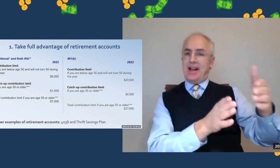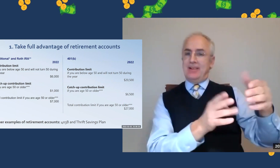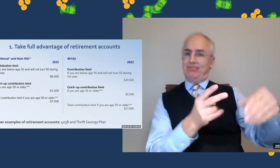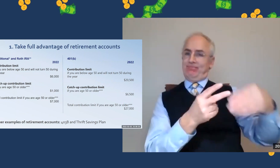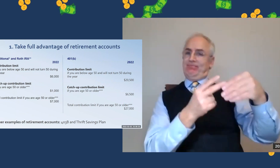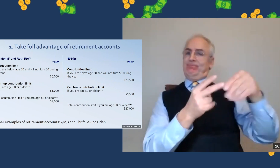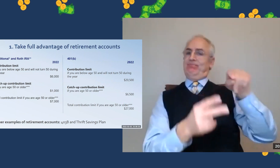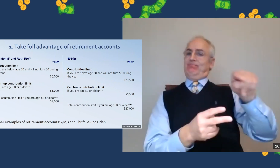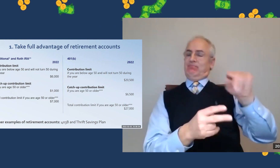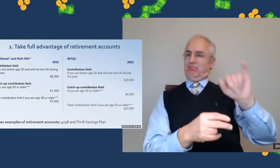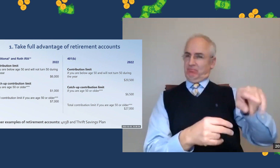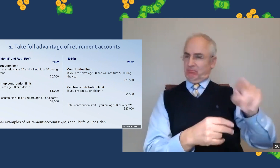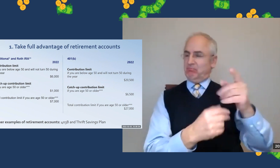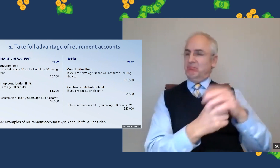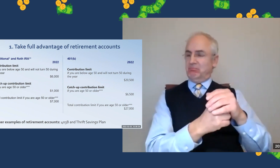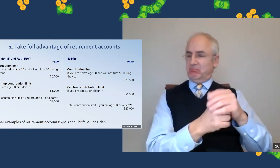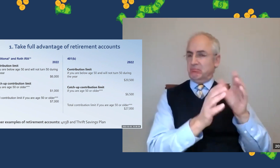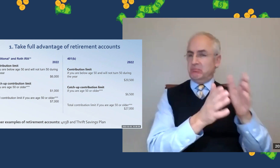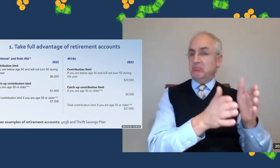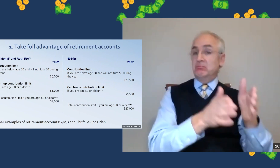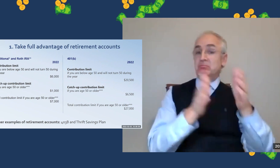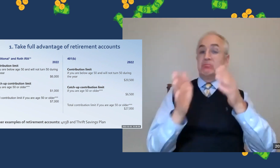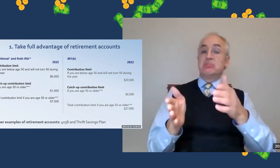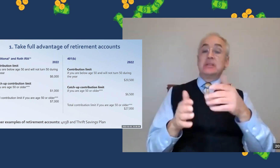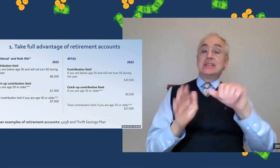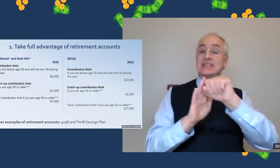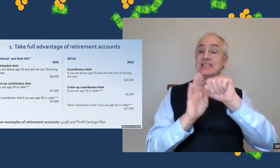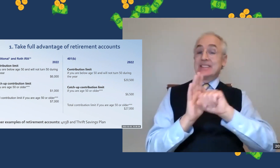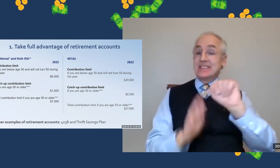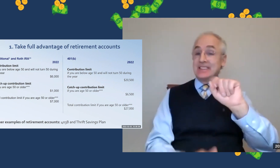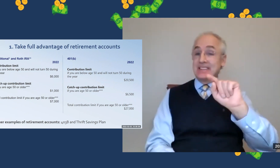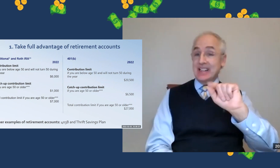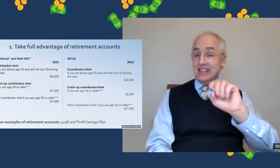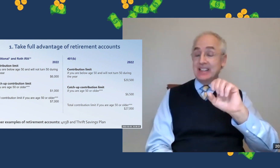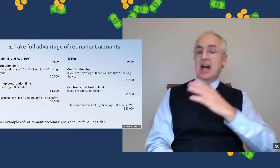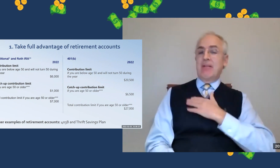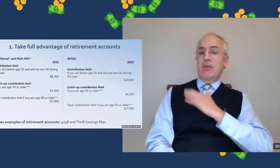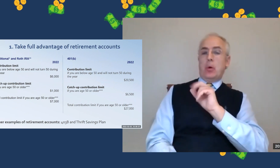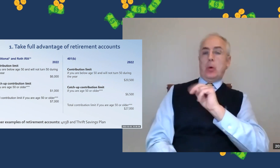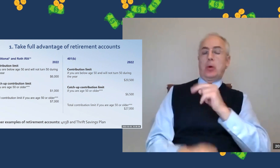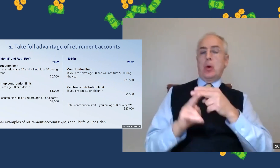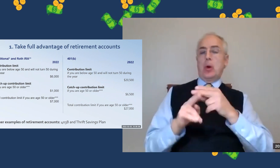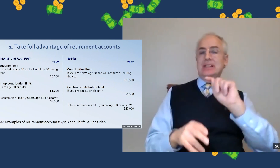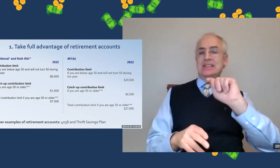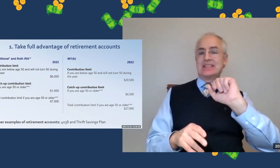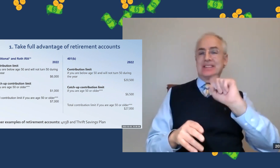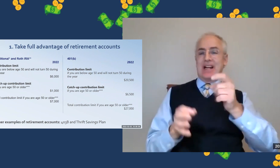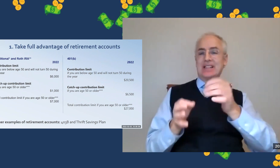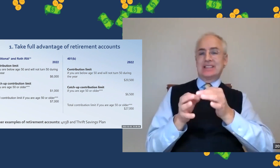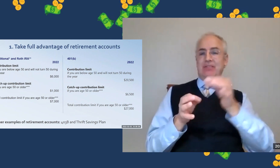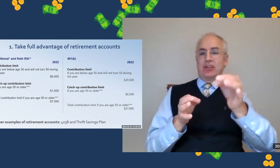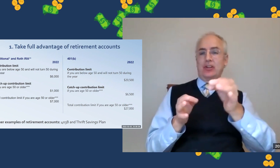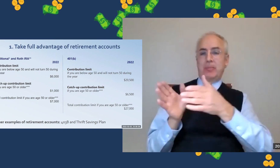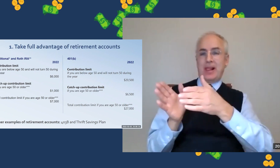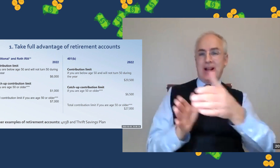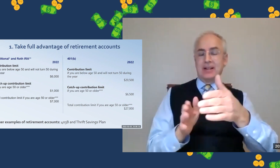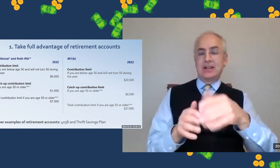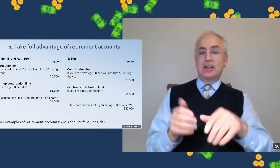So additional thrift savings plans are available to you if you're in the federal arena. Each state has their